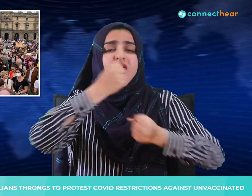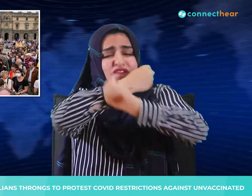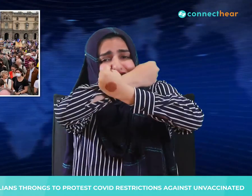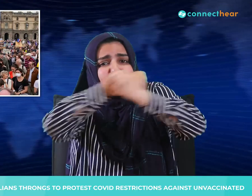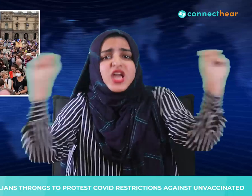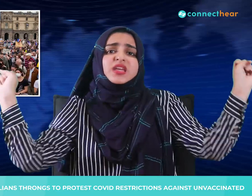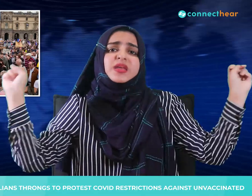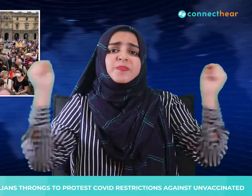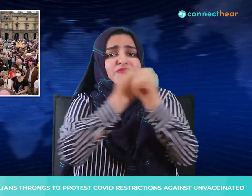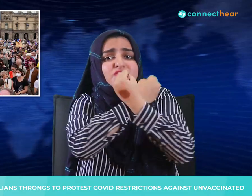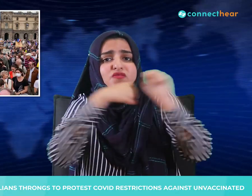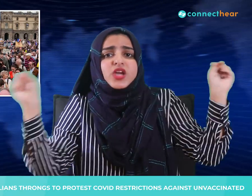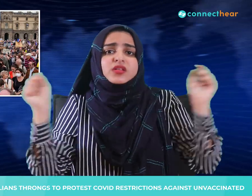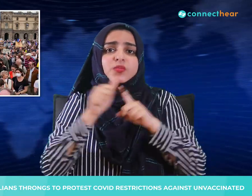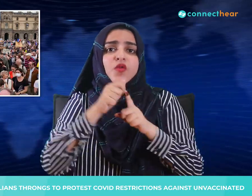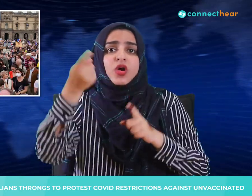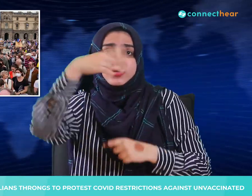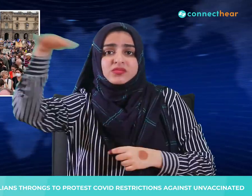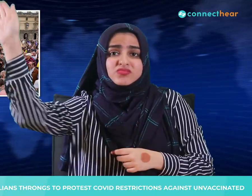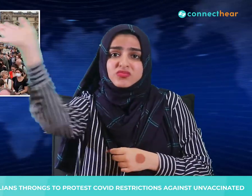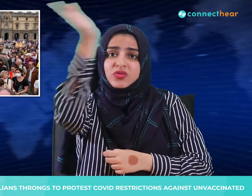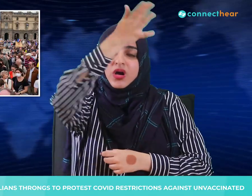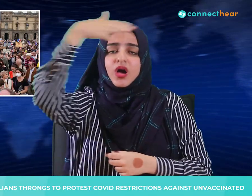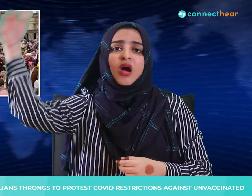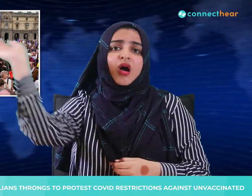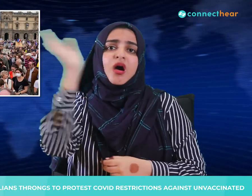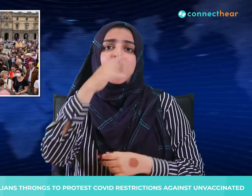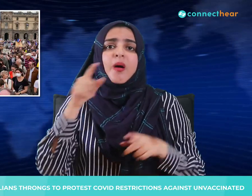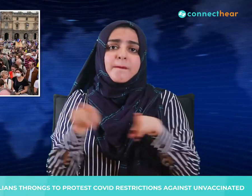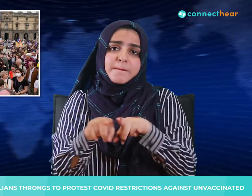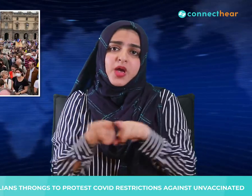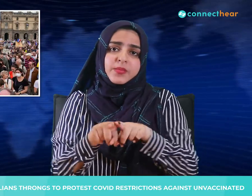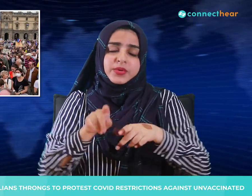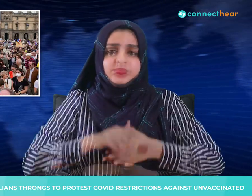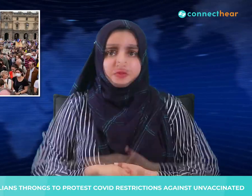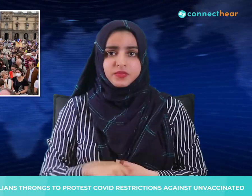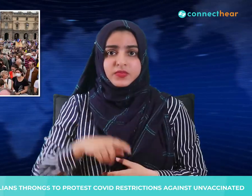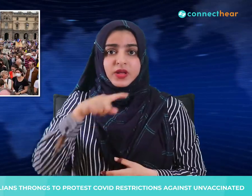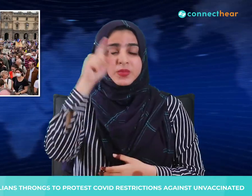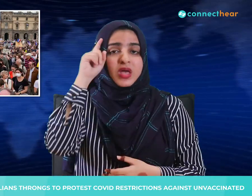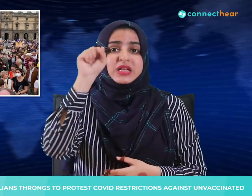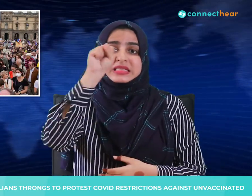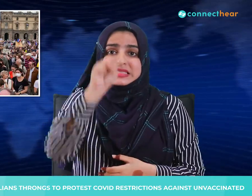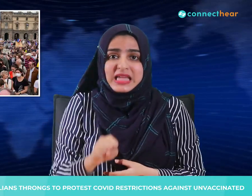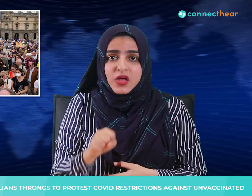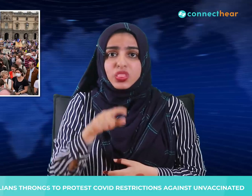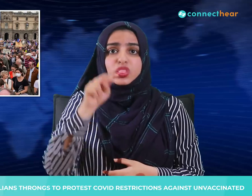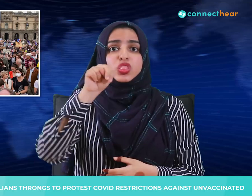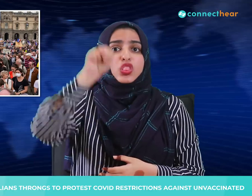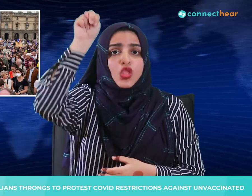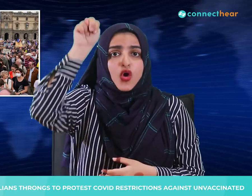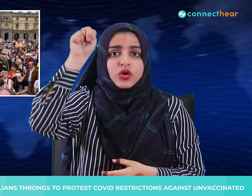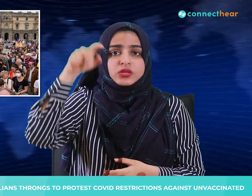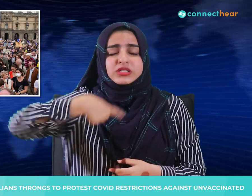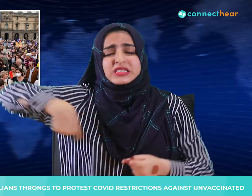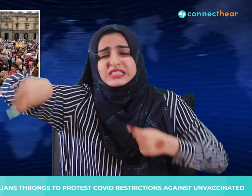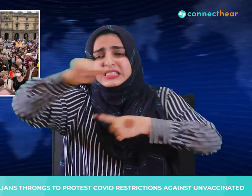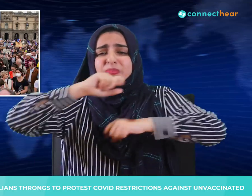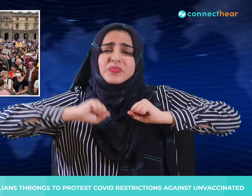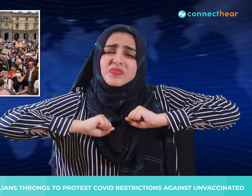dictatorship chanted Italian flag-waving demonstrators. From the south to the north while rain-soaked protesters